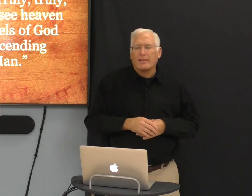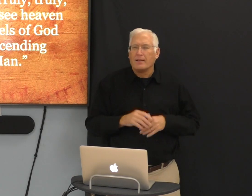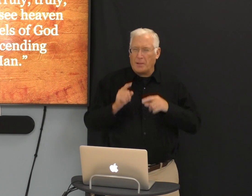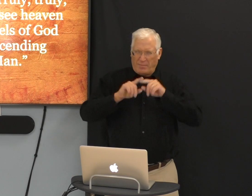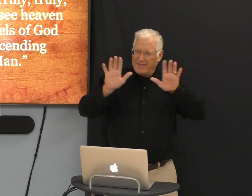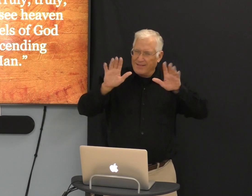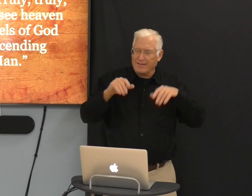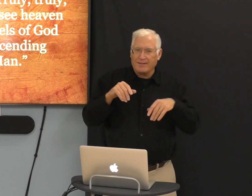that.